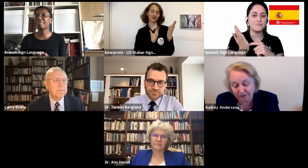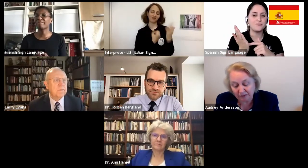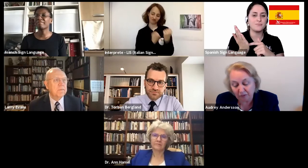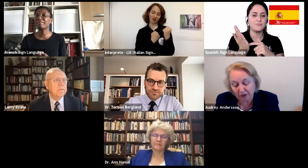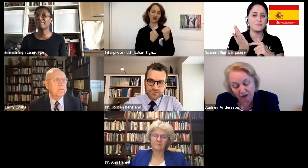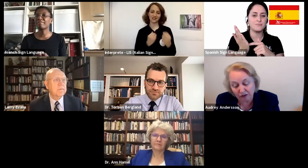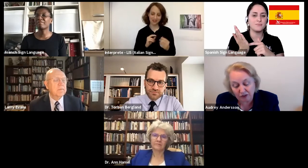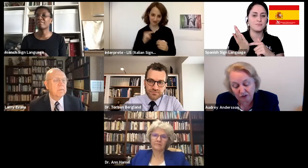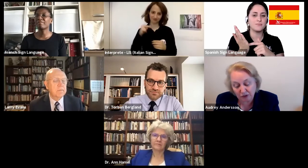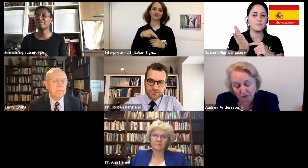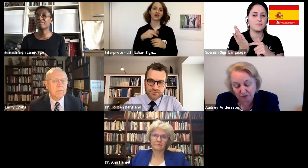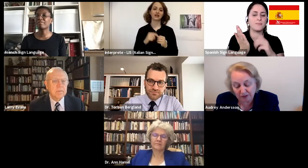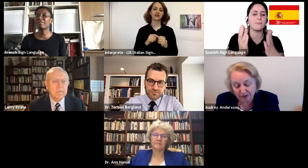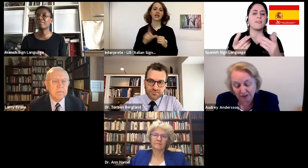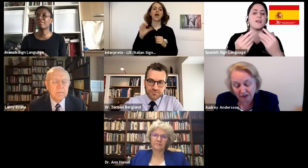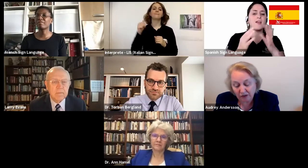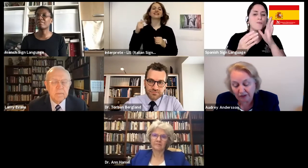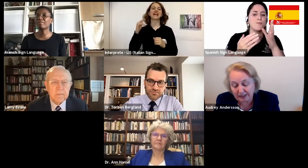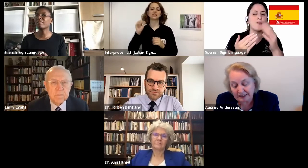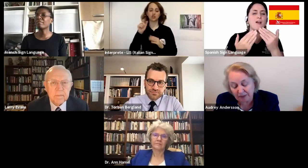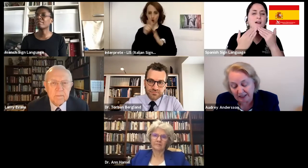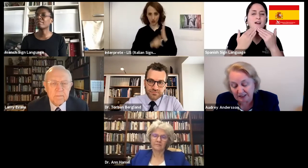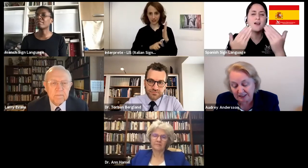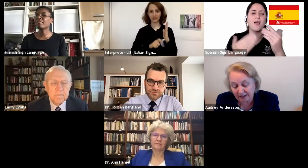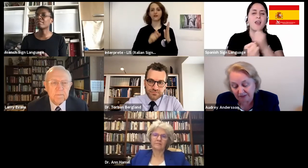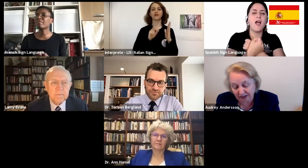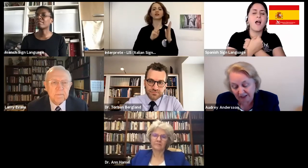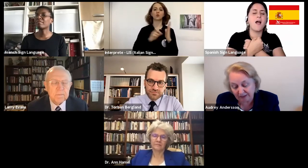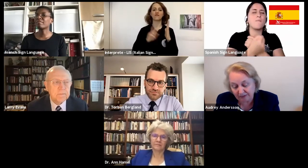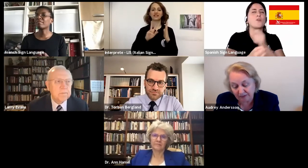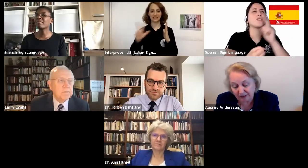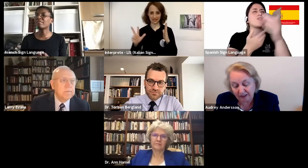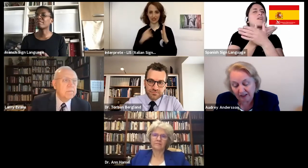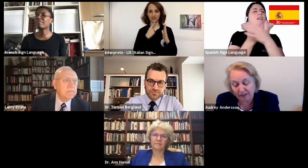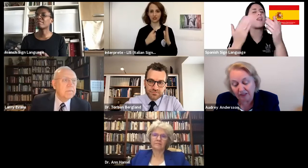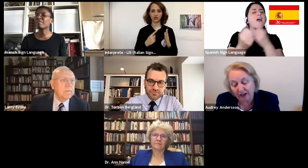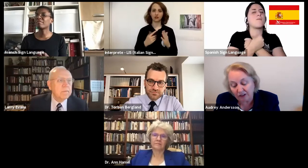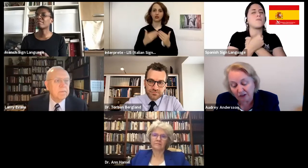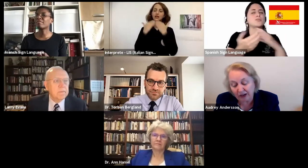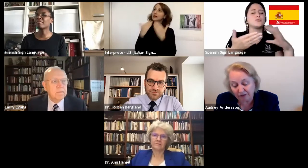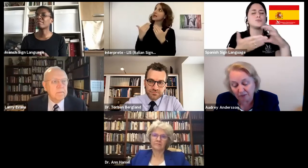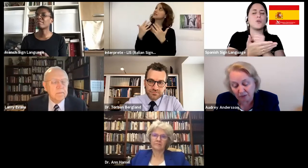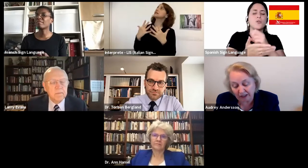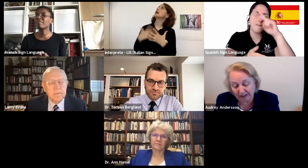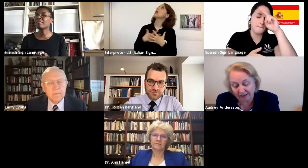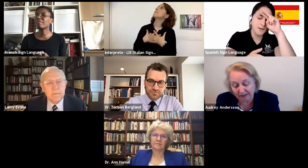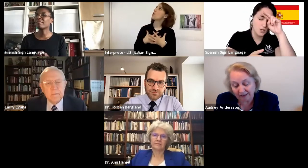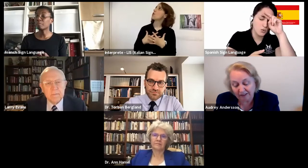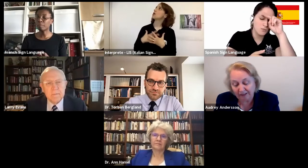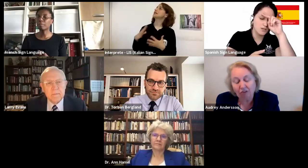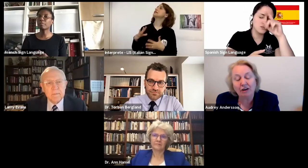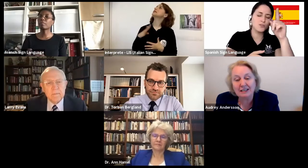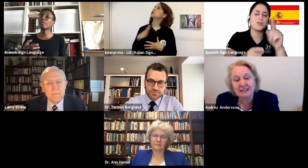love, we are not consumed. For his compassions never fail. They are new every morning.